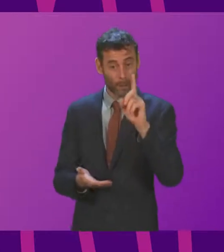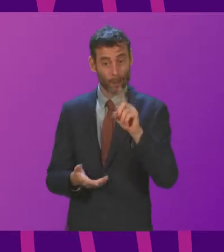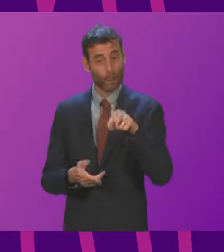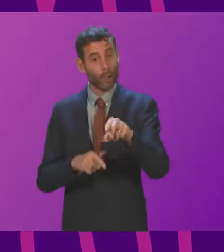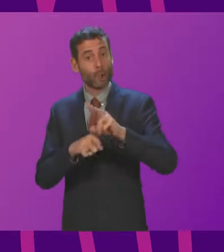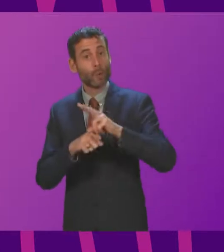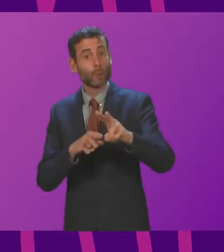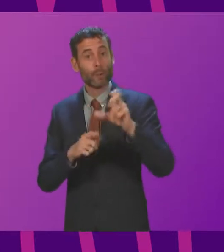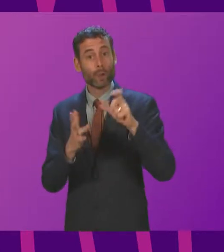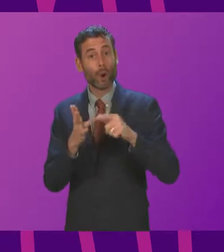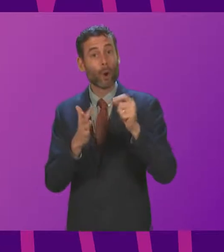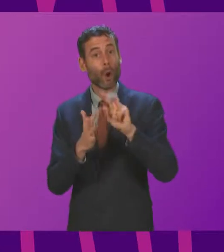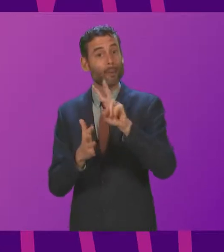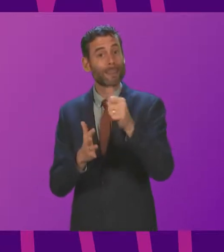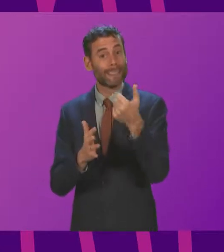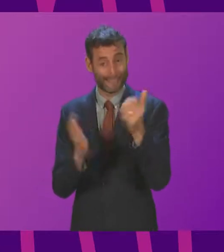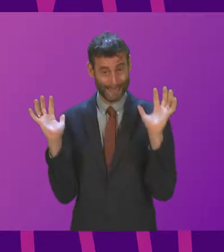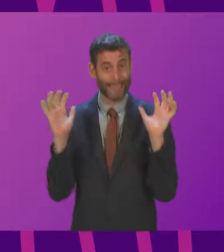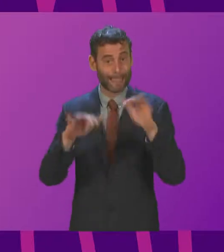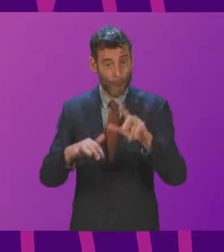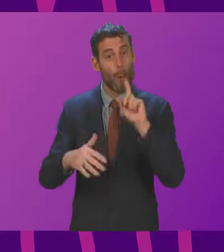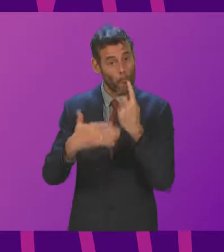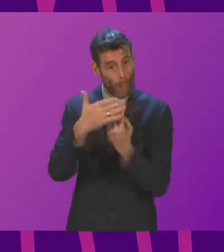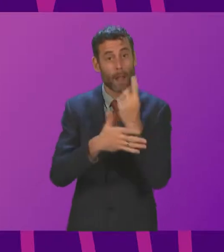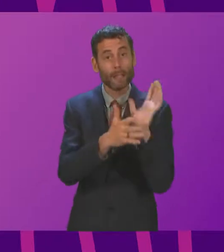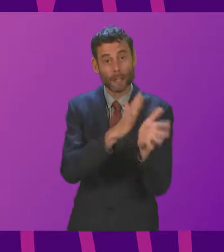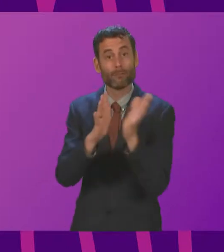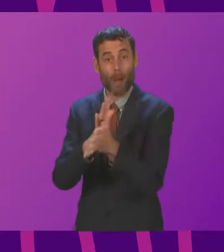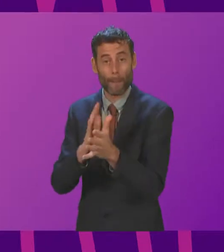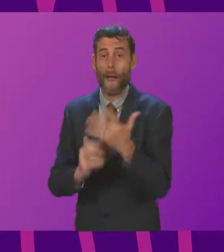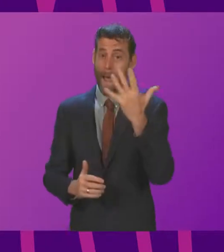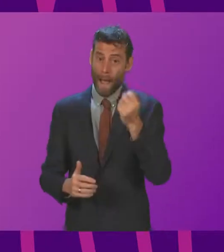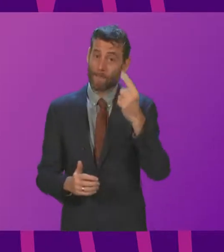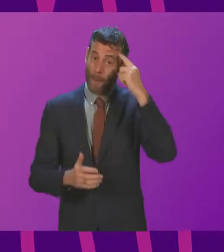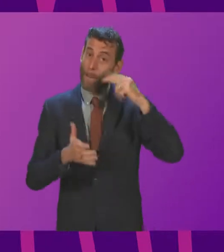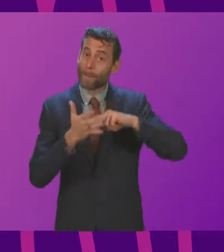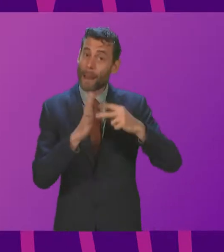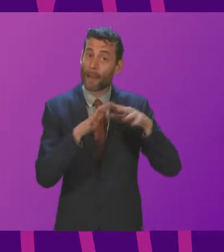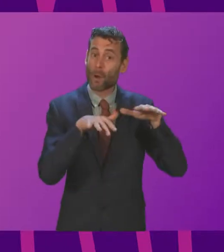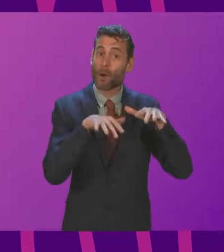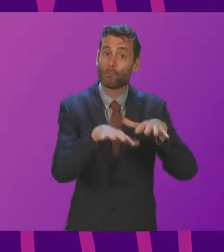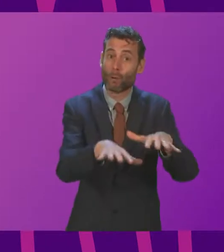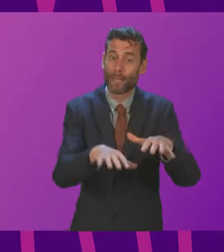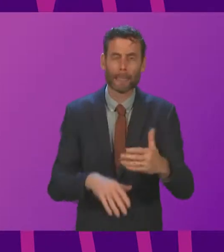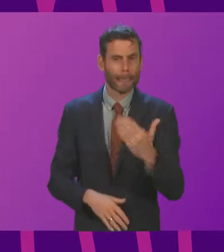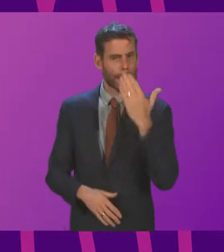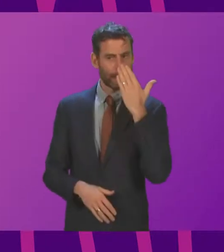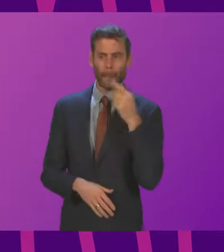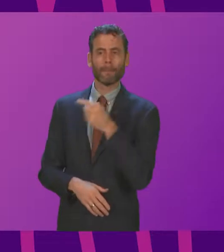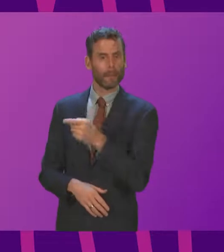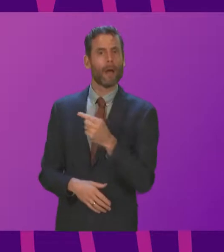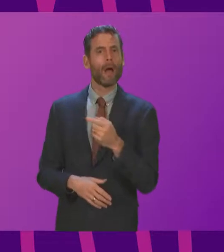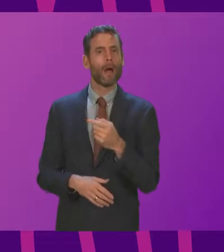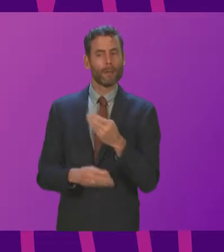including one of Nicholas Sturgeon's own ministers, that some unlawful protest will be tolerated. It's one thing to be